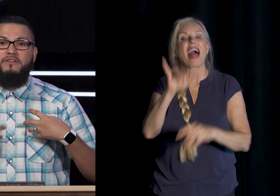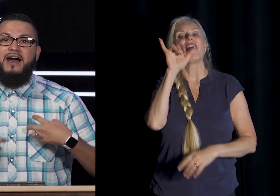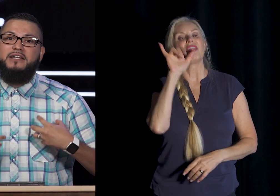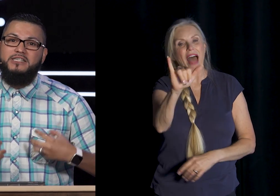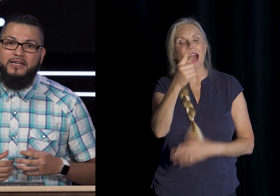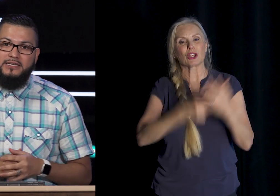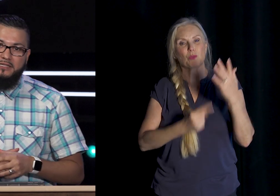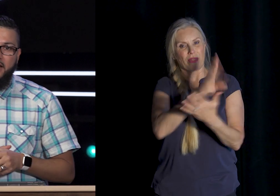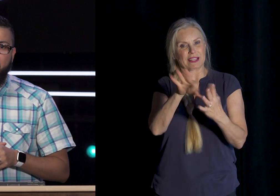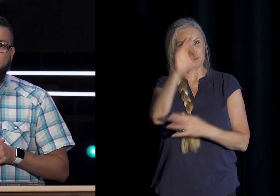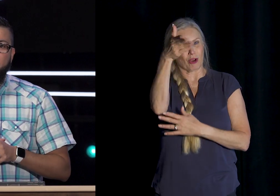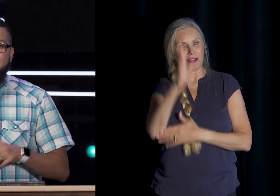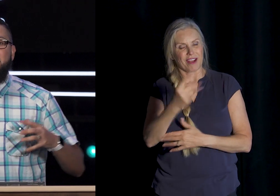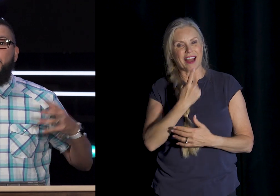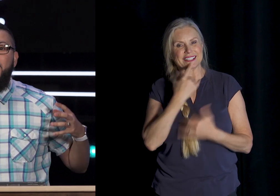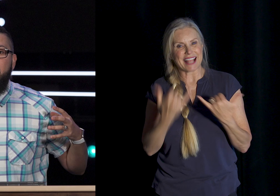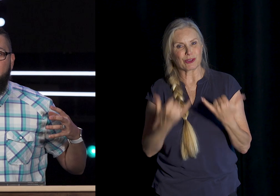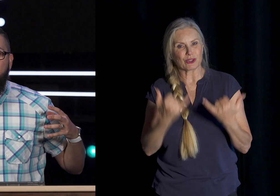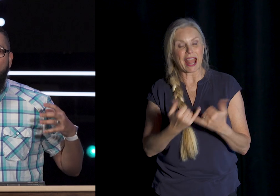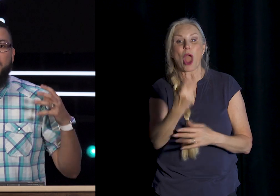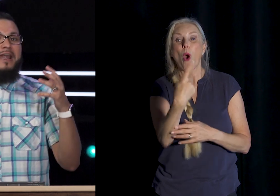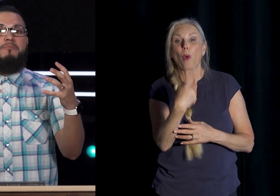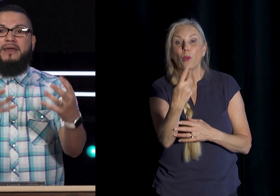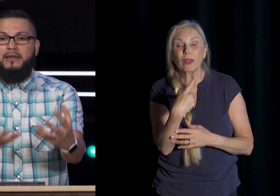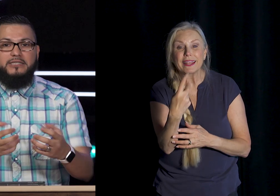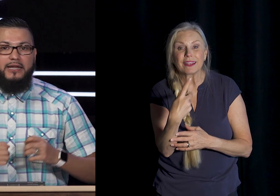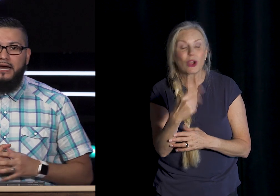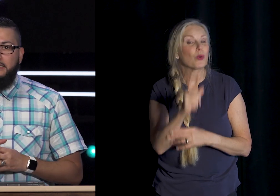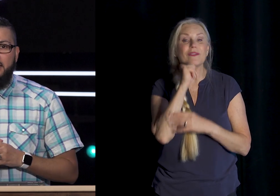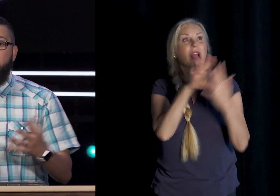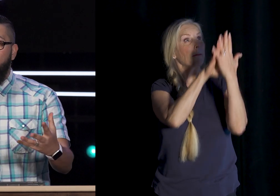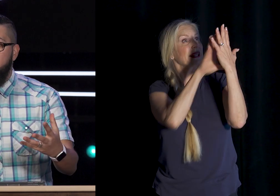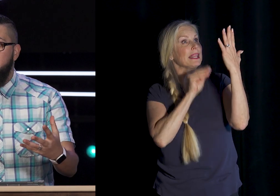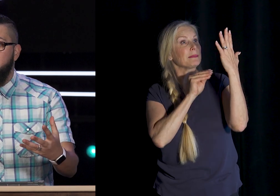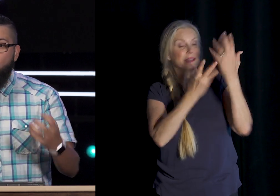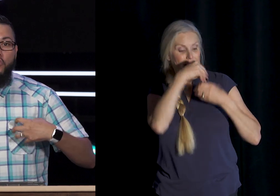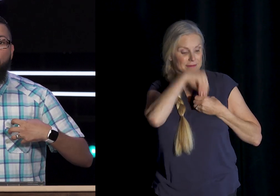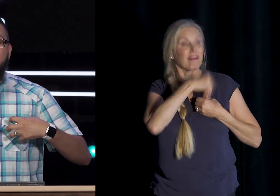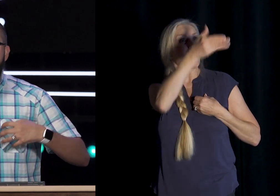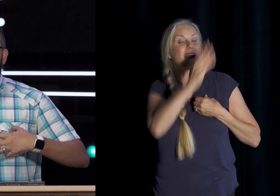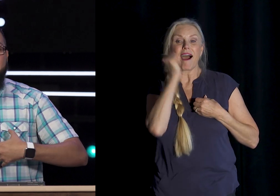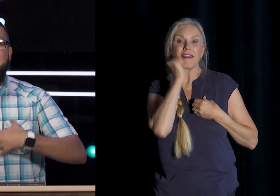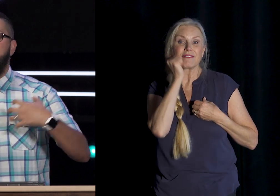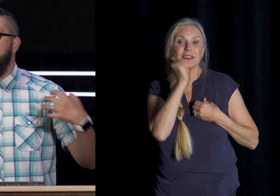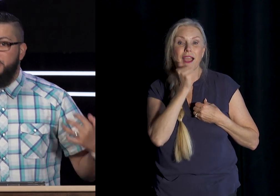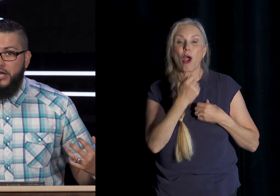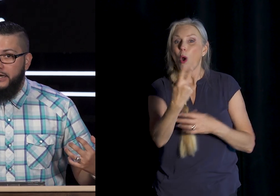of God Is telling Us today Is that We Who have Not been Imitating God Daily We Who Have Not been Initiating